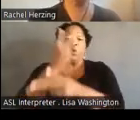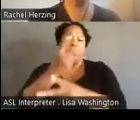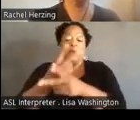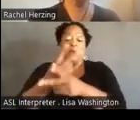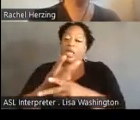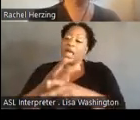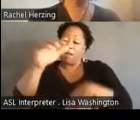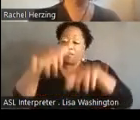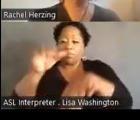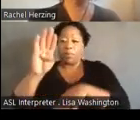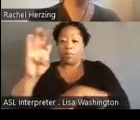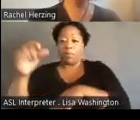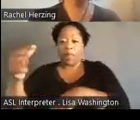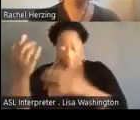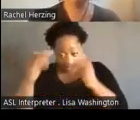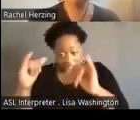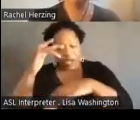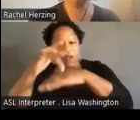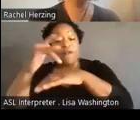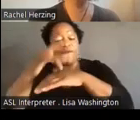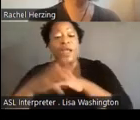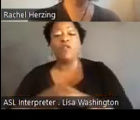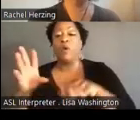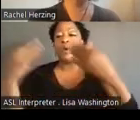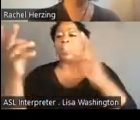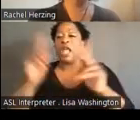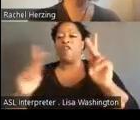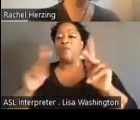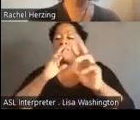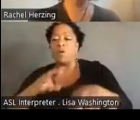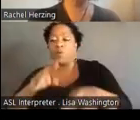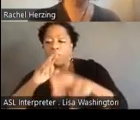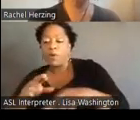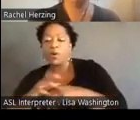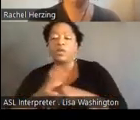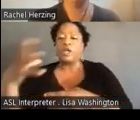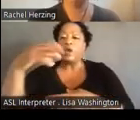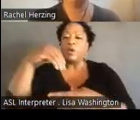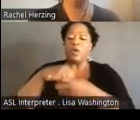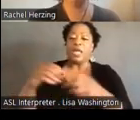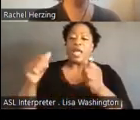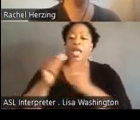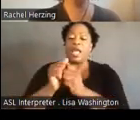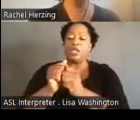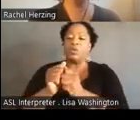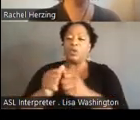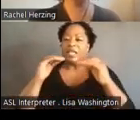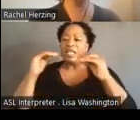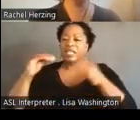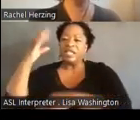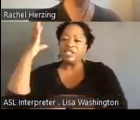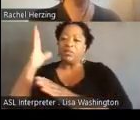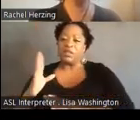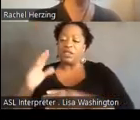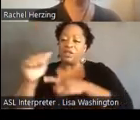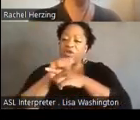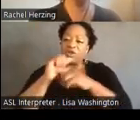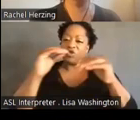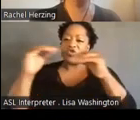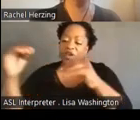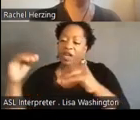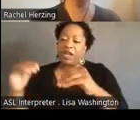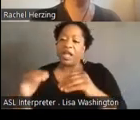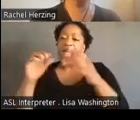available. We issued people's reports. We engaged in spokesperson training of most directly impacted